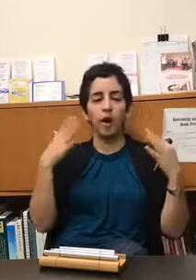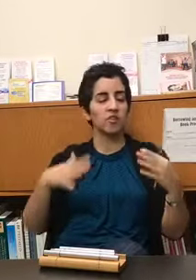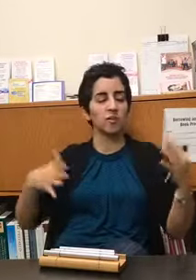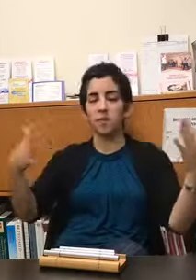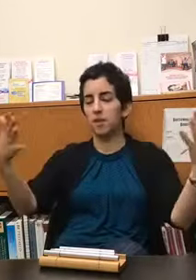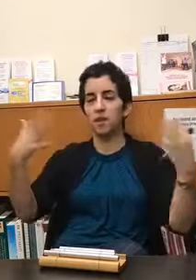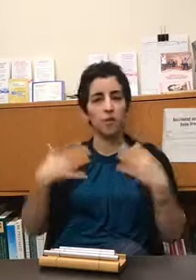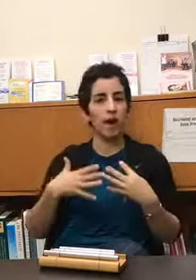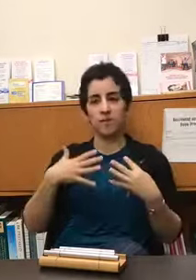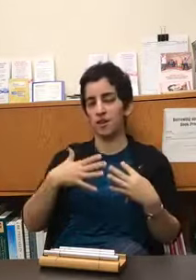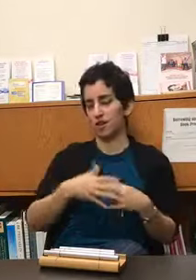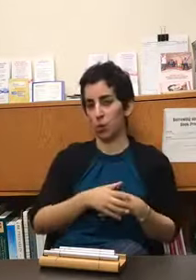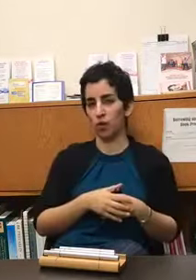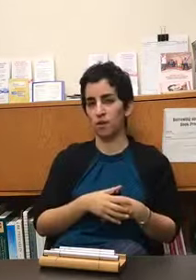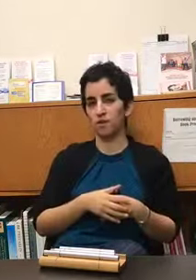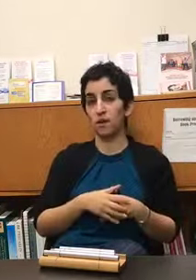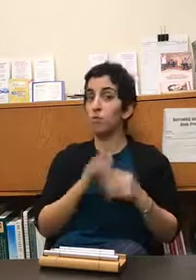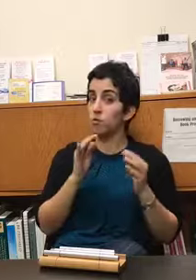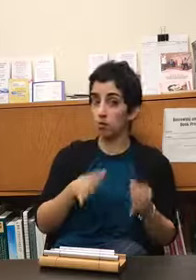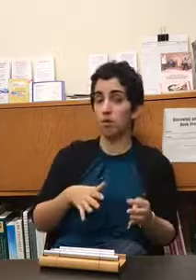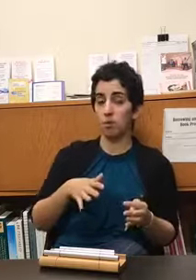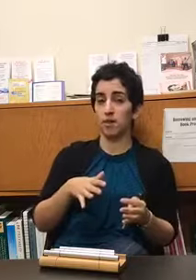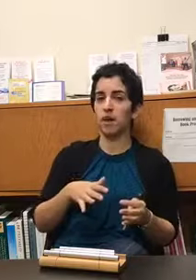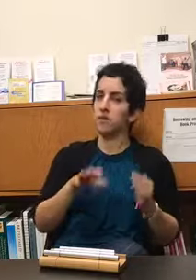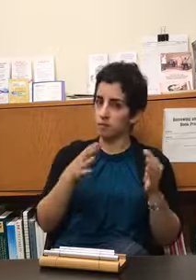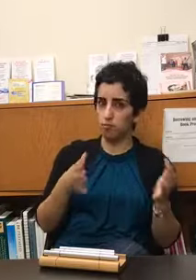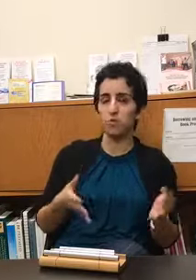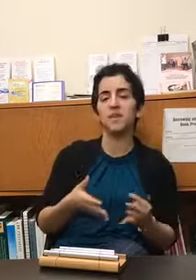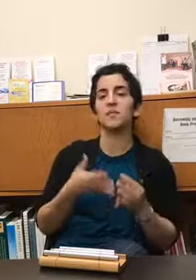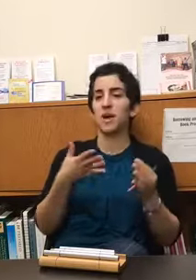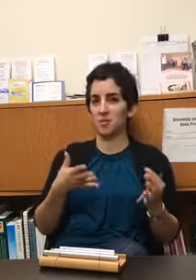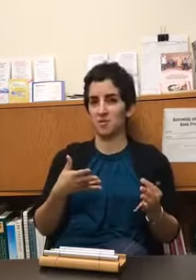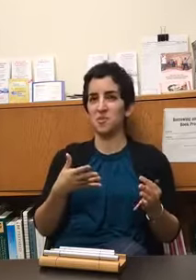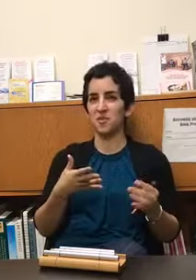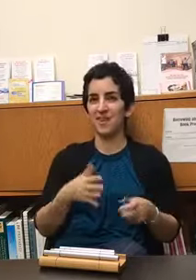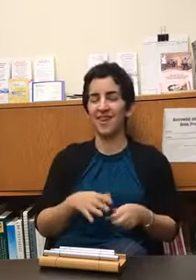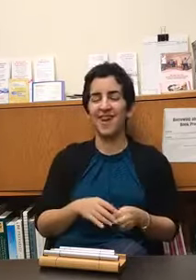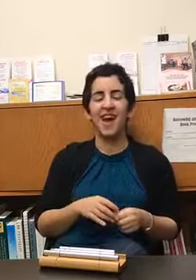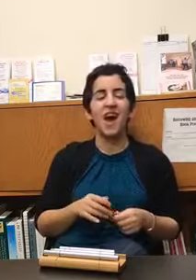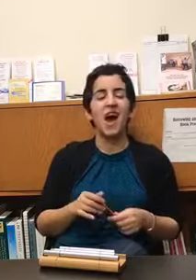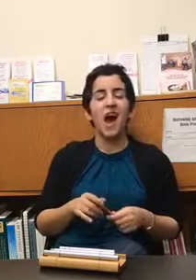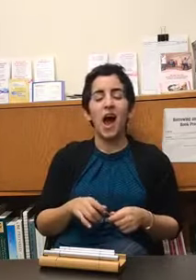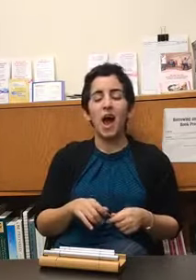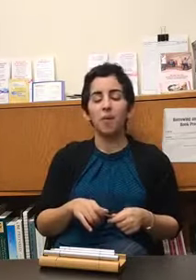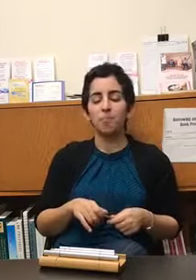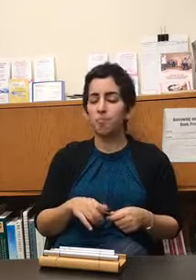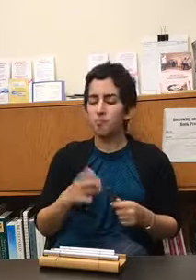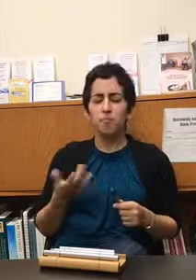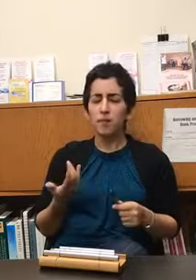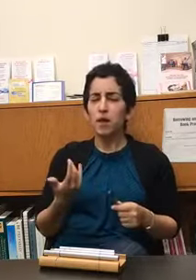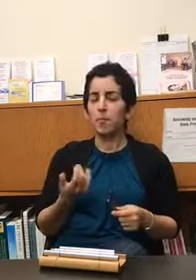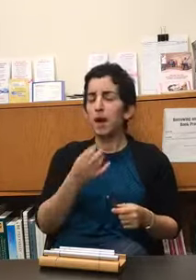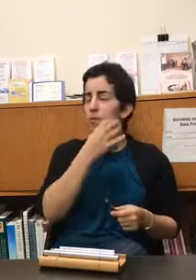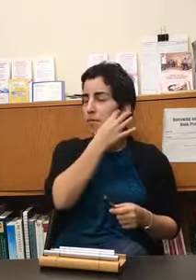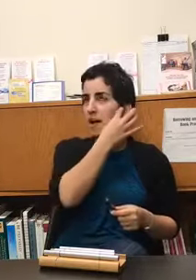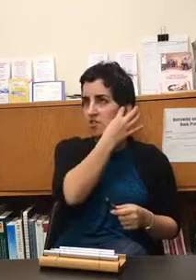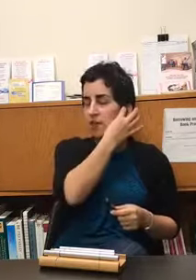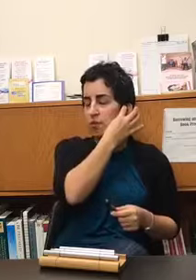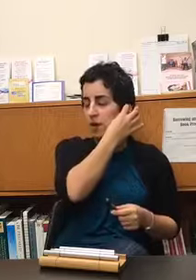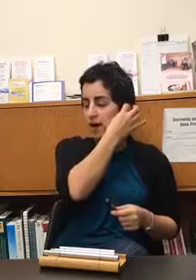just something that you gravitate towards and if you don't know what that is spend some time with your music um but i would imagine that everyone has